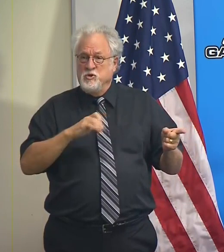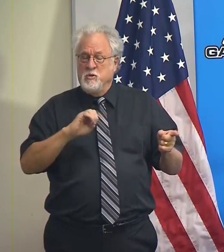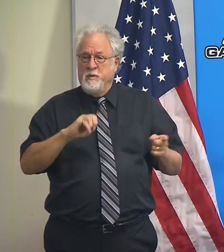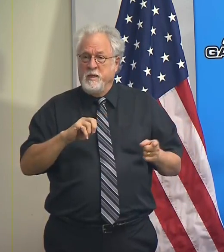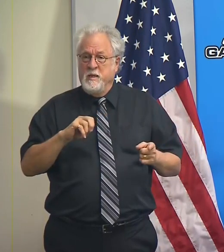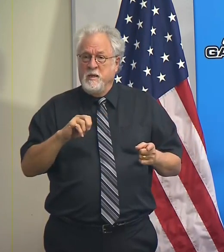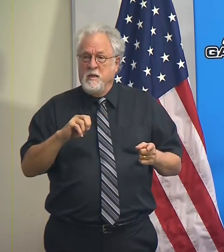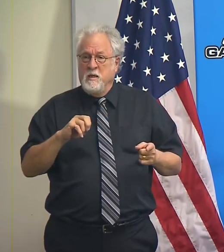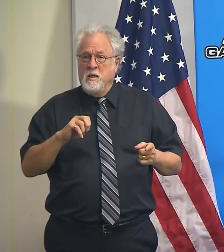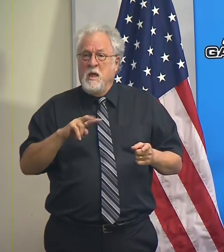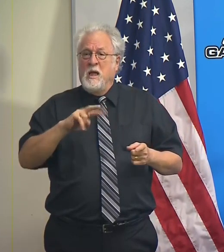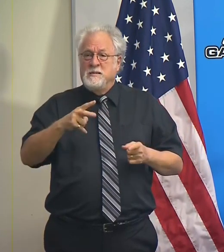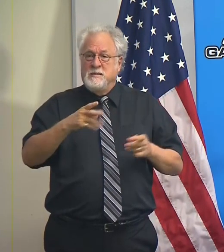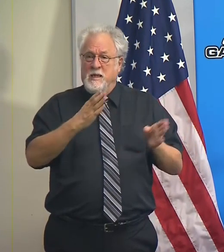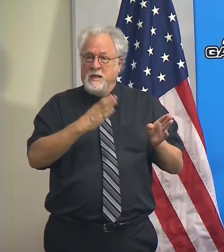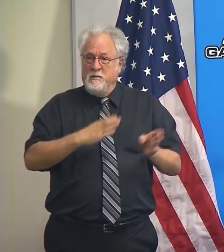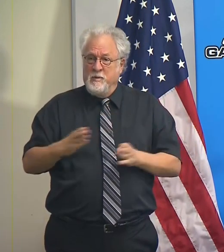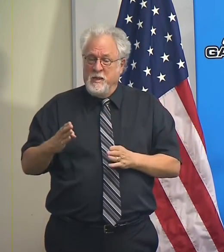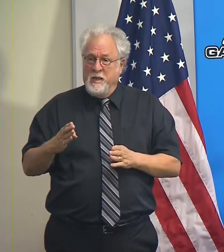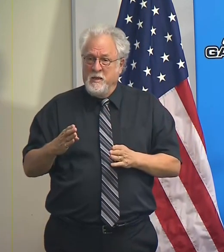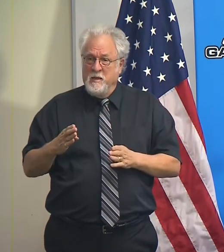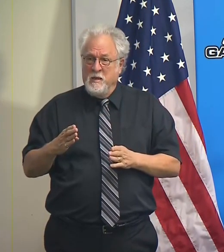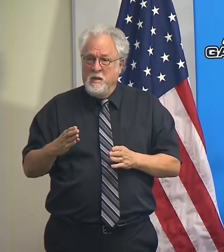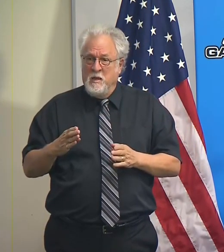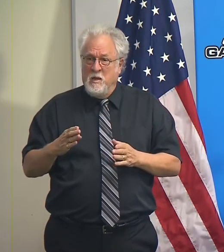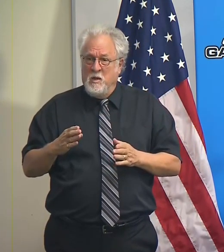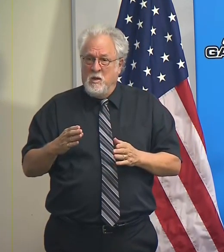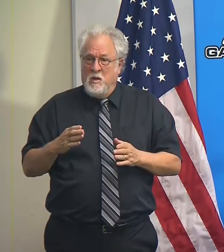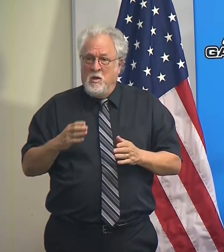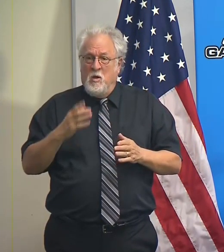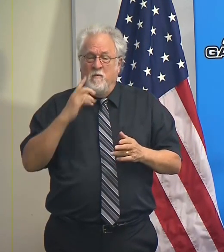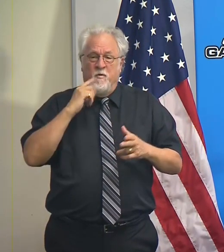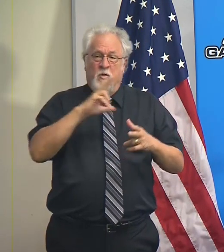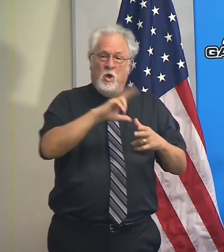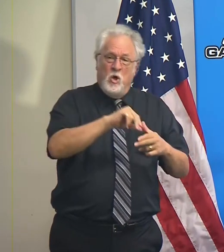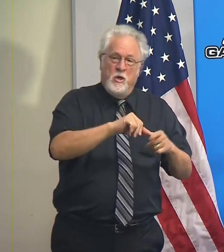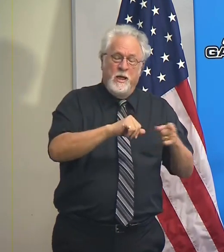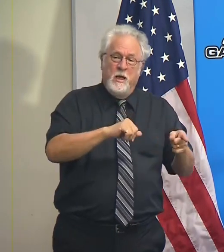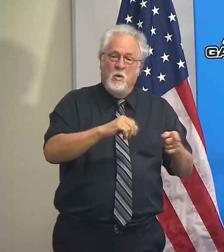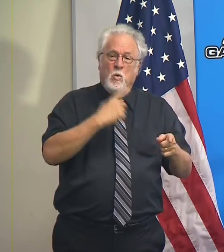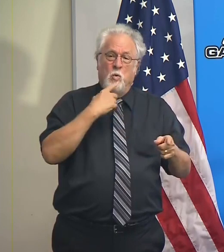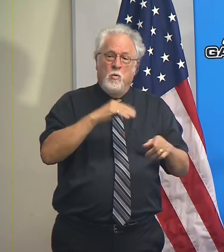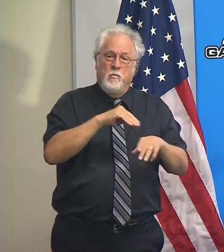second plan, you know, for the hurricane or for